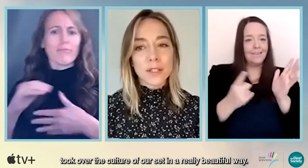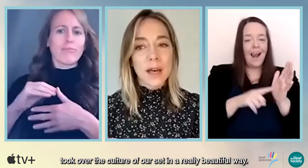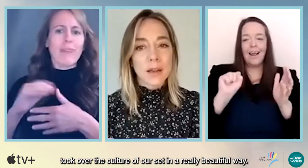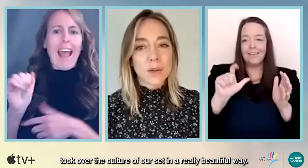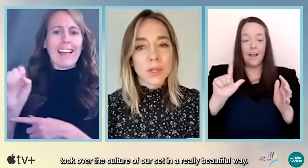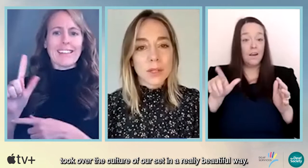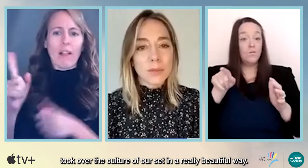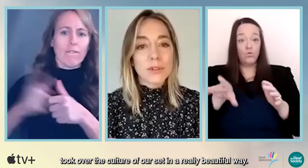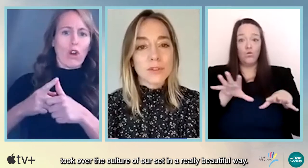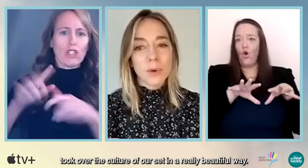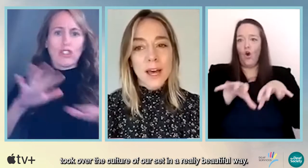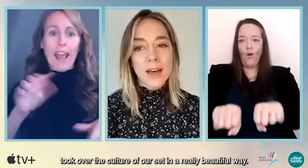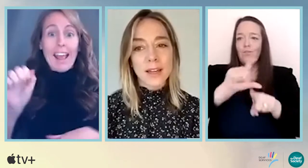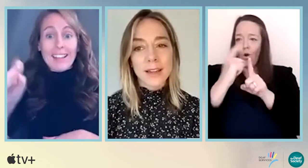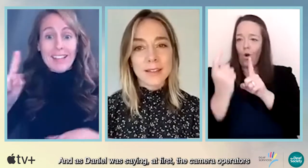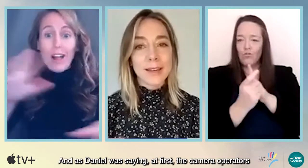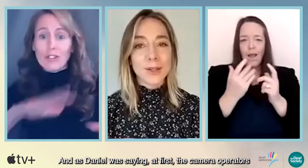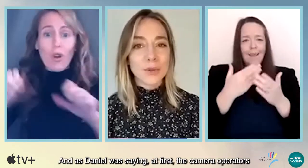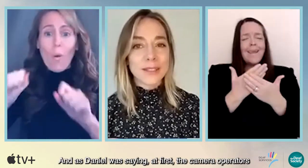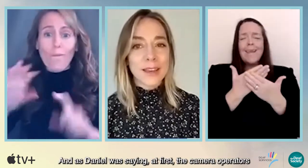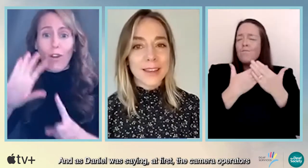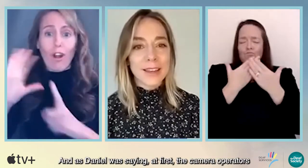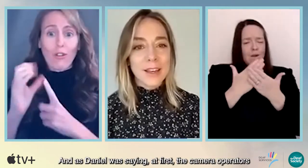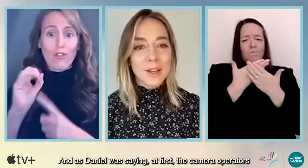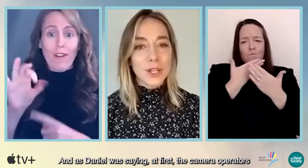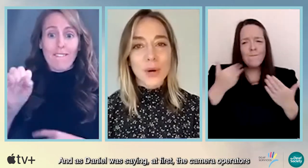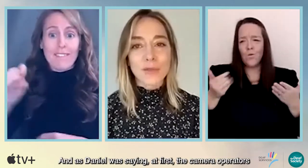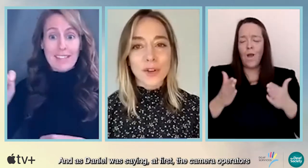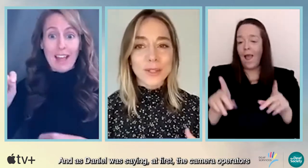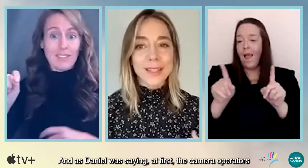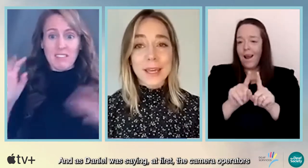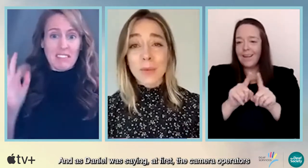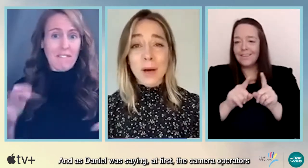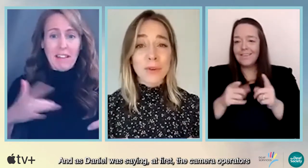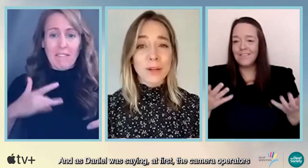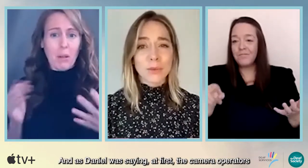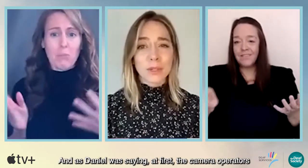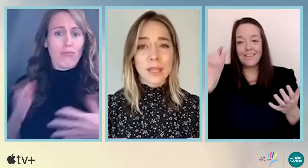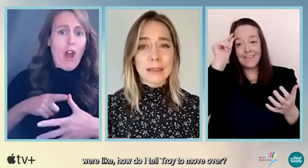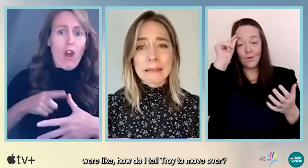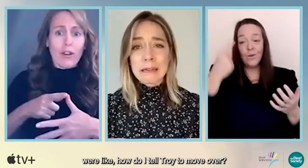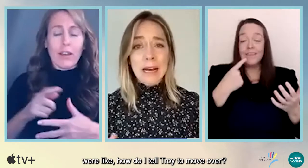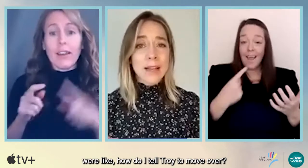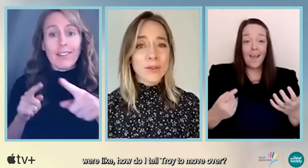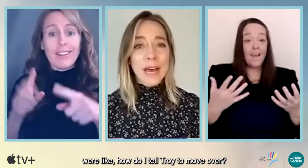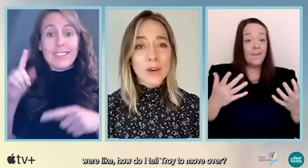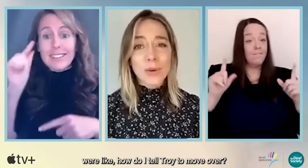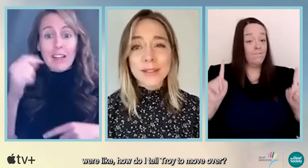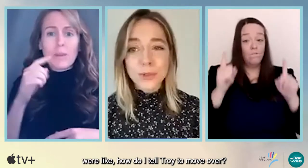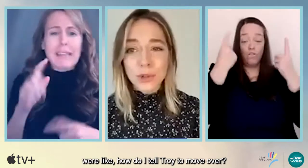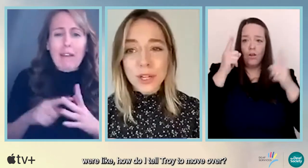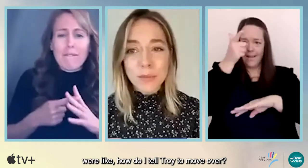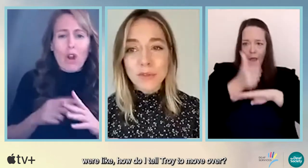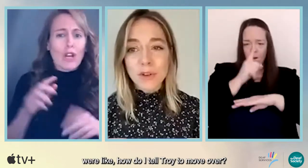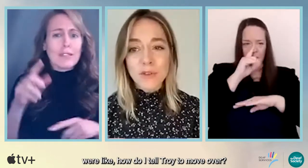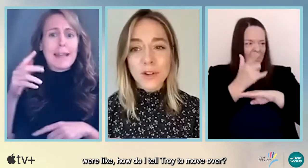of our set in a really beautiful way. And as Daniel was saying, you know, at first the camera operators were like, I don't, how do I